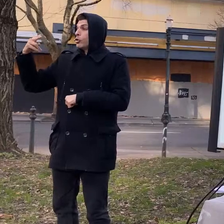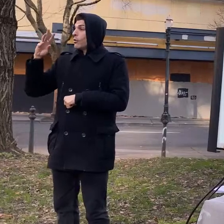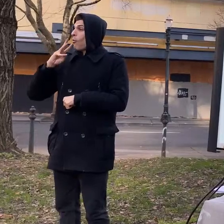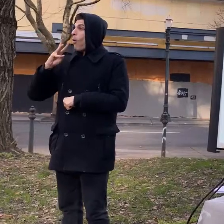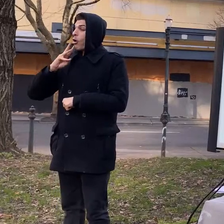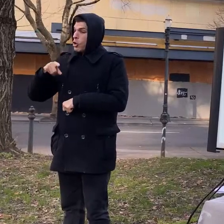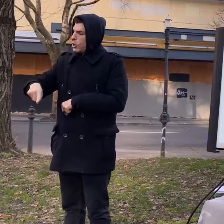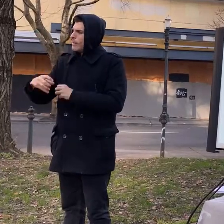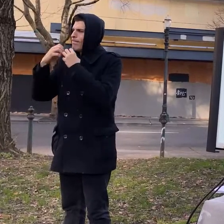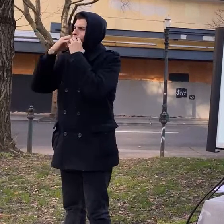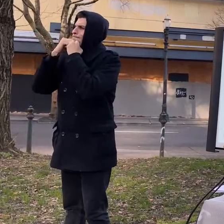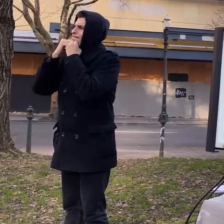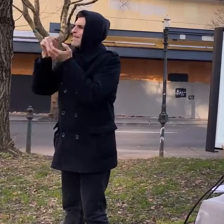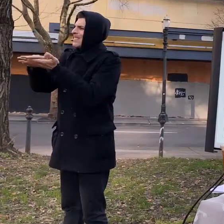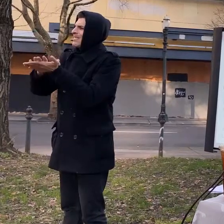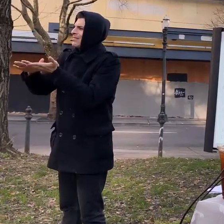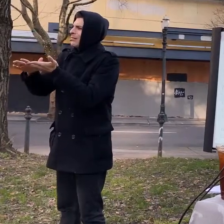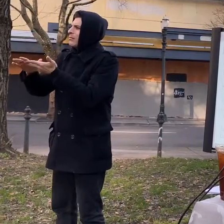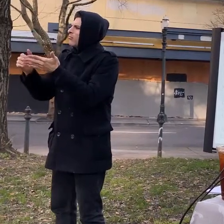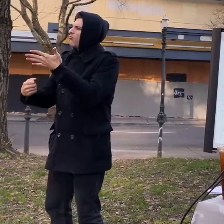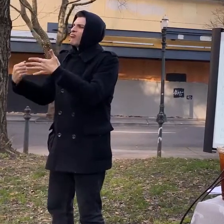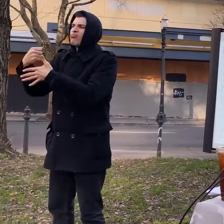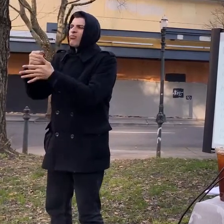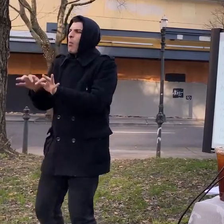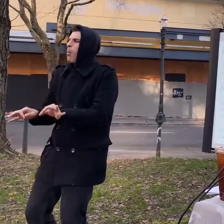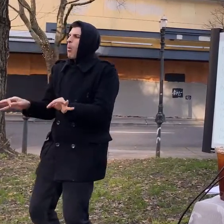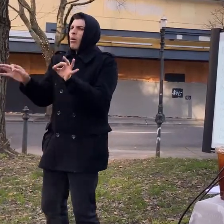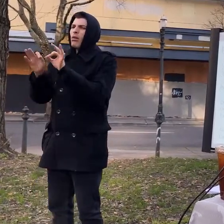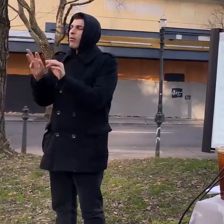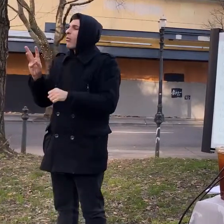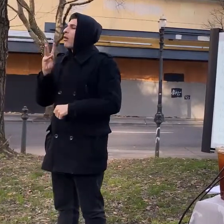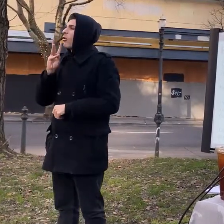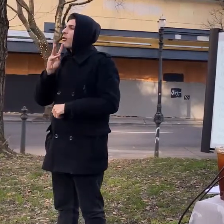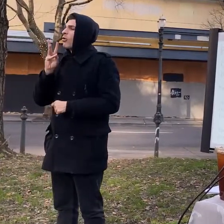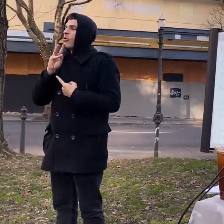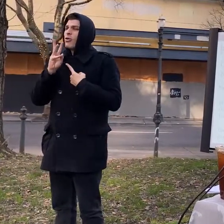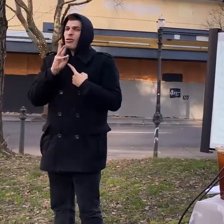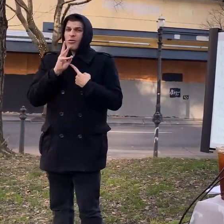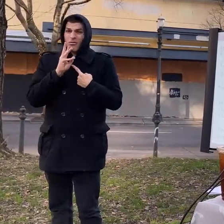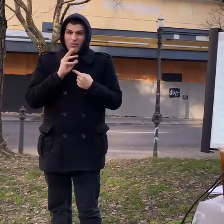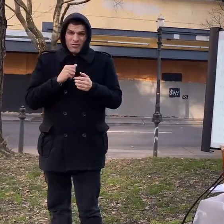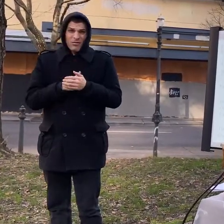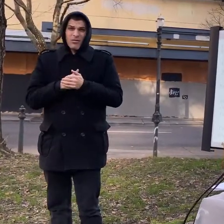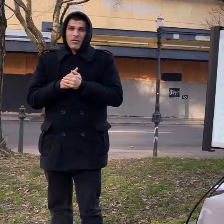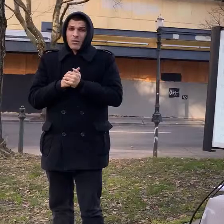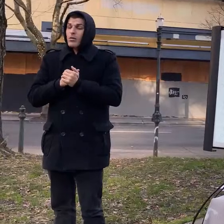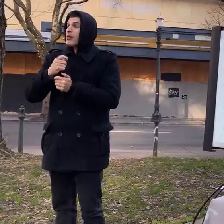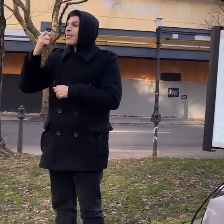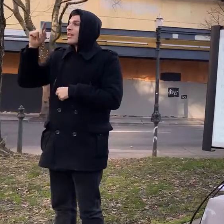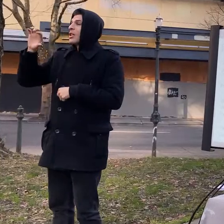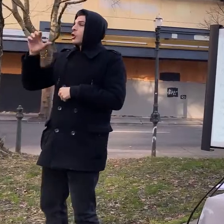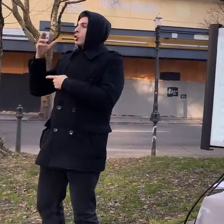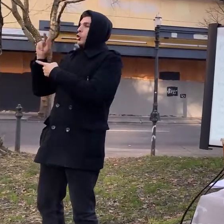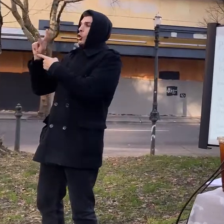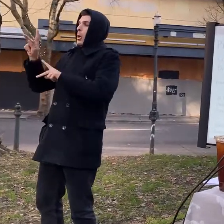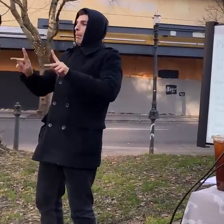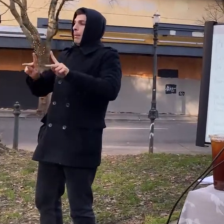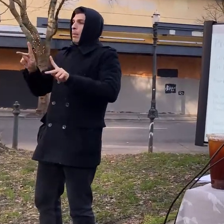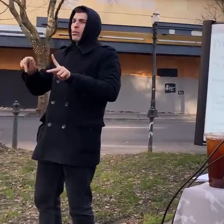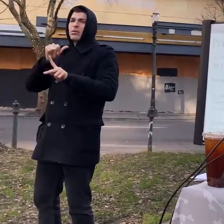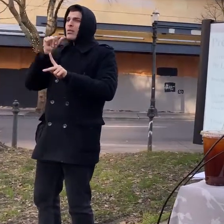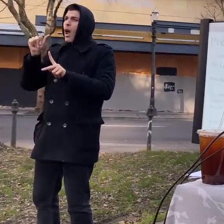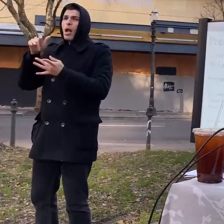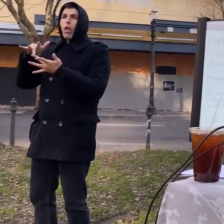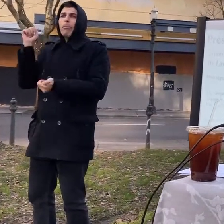but we have ceremonies the people have ceremonies tied to those that have been going on for thousands of years and they're not going on anymore